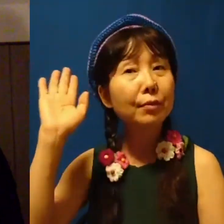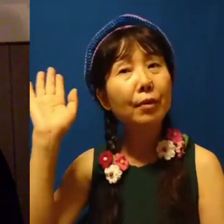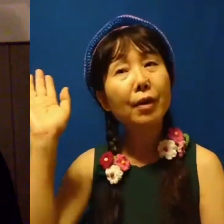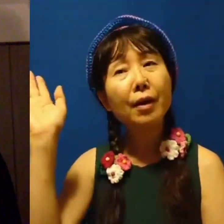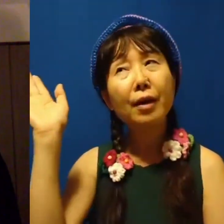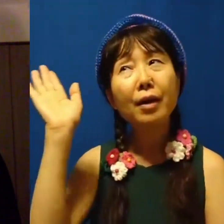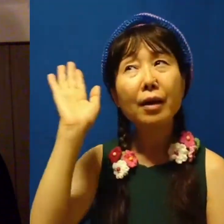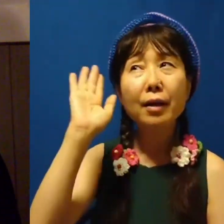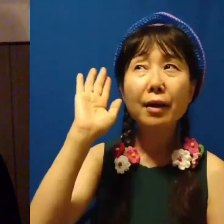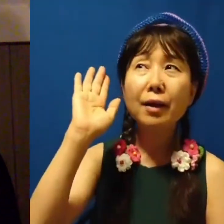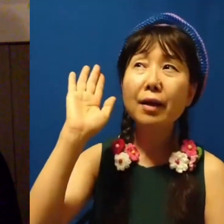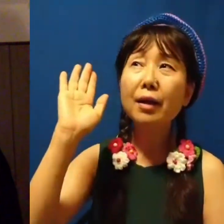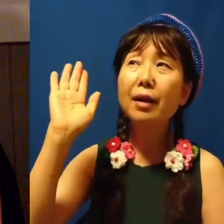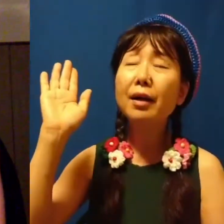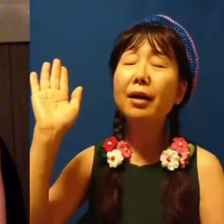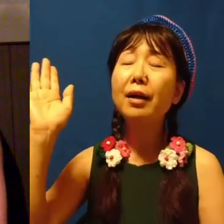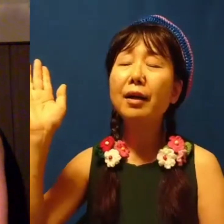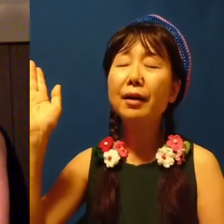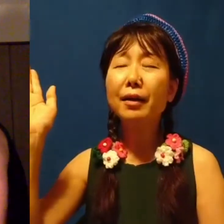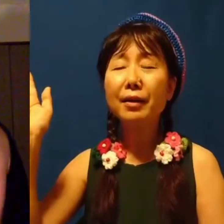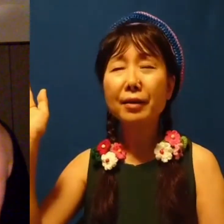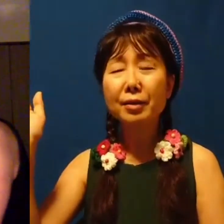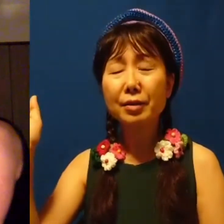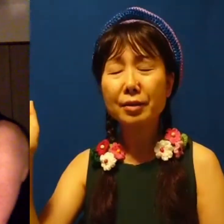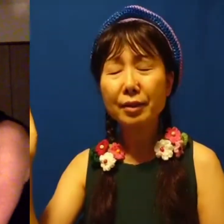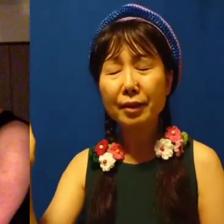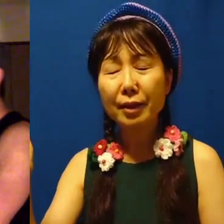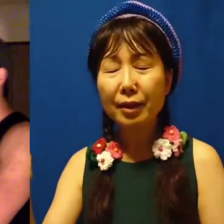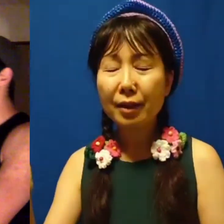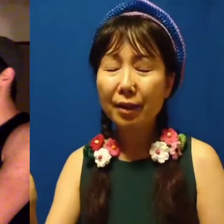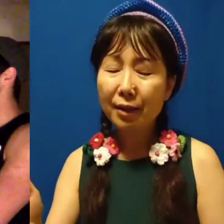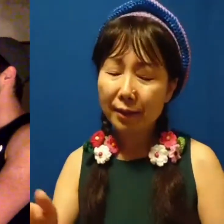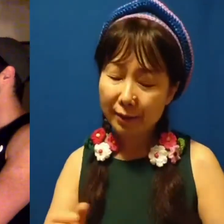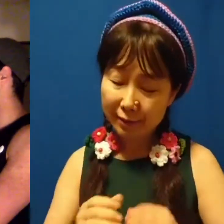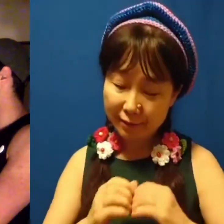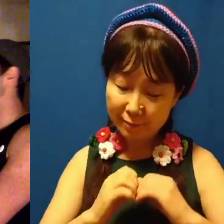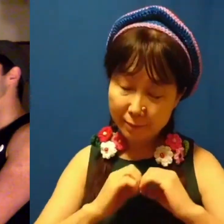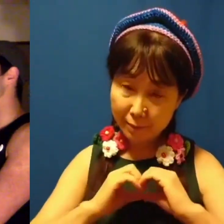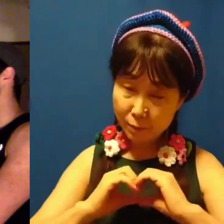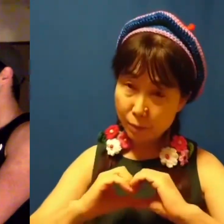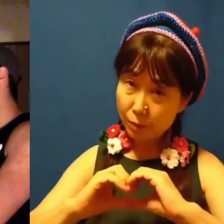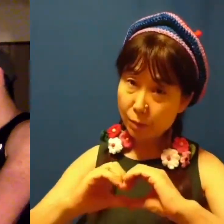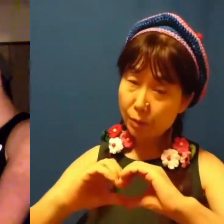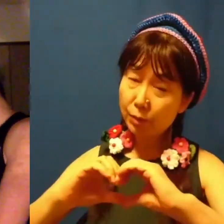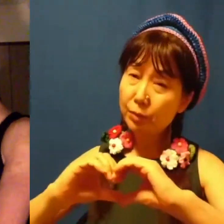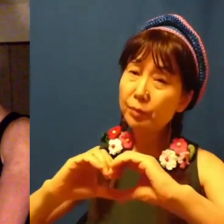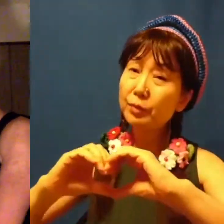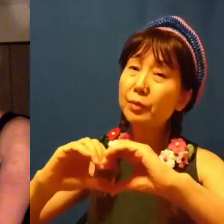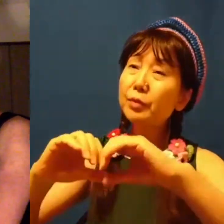my own true